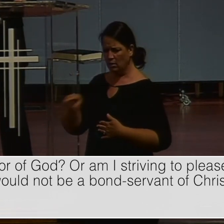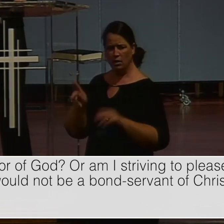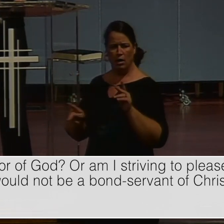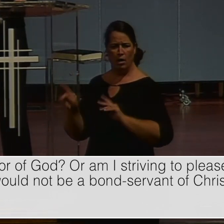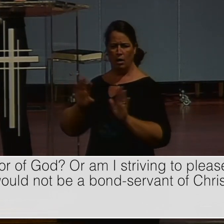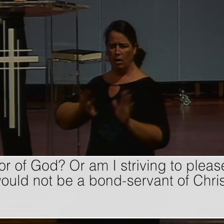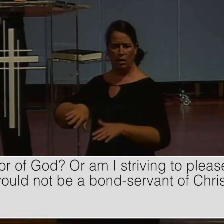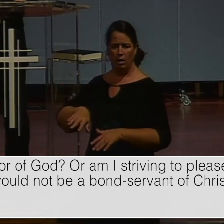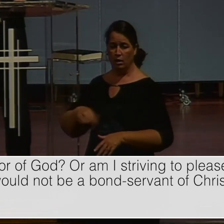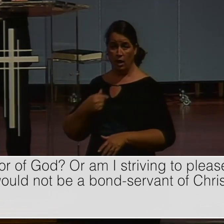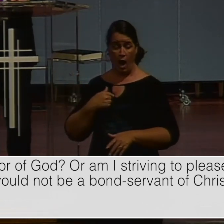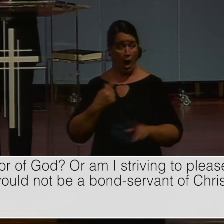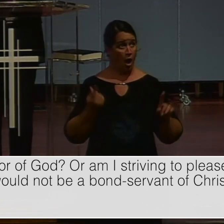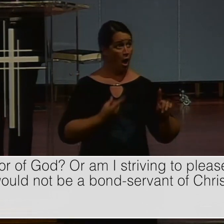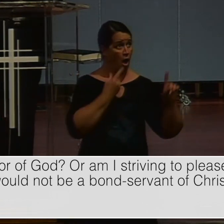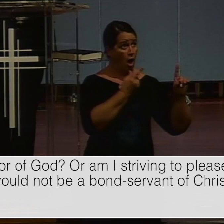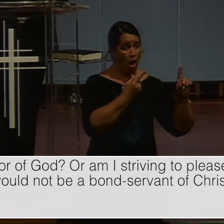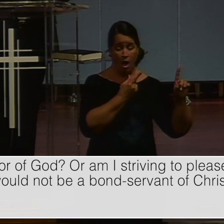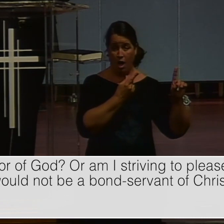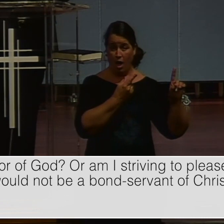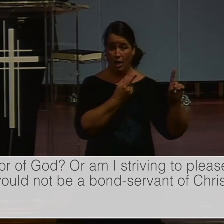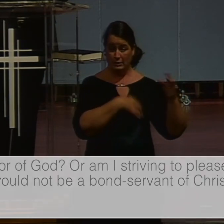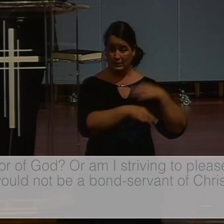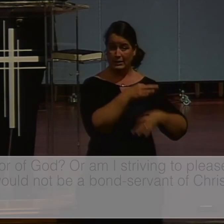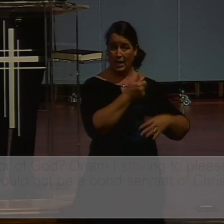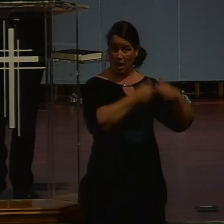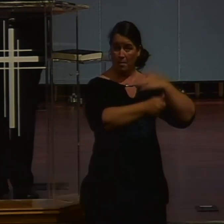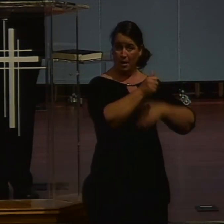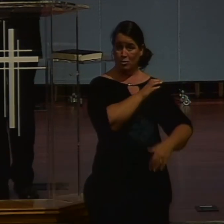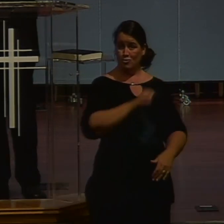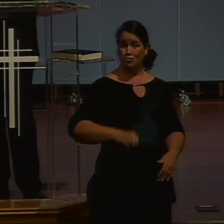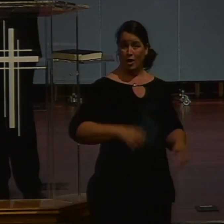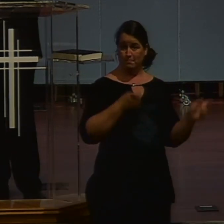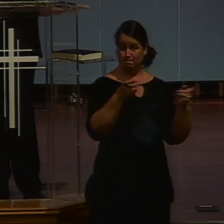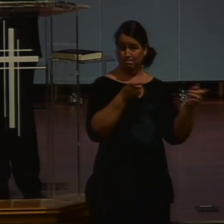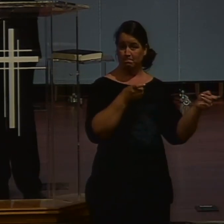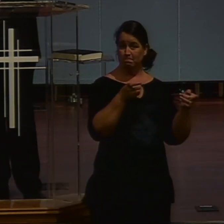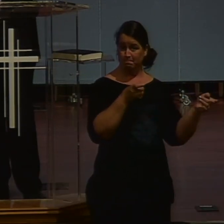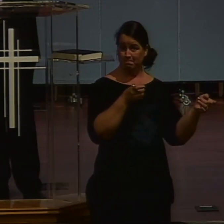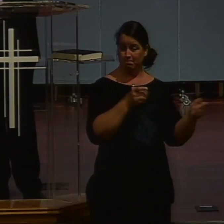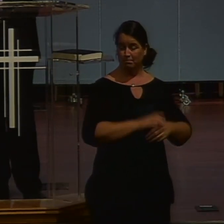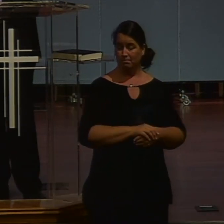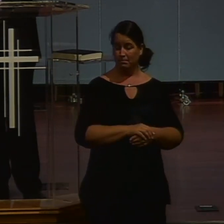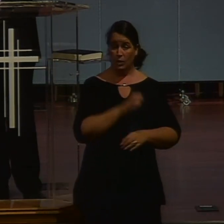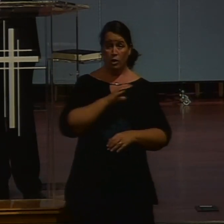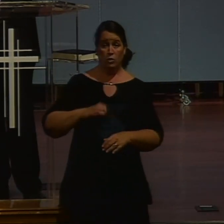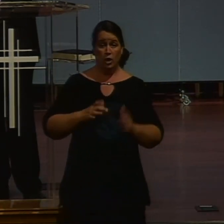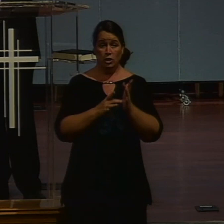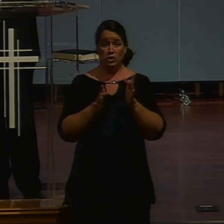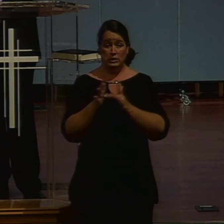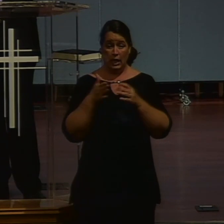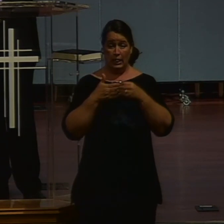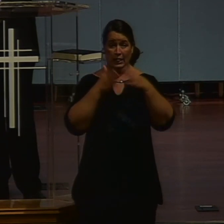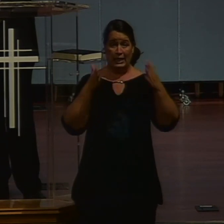to please men, I would not be a bondservant of Christ. If you've heard us say anything over and over again, is it Christ Jesus is